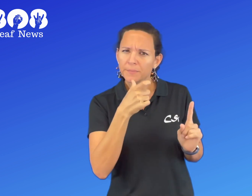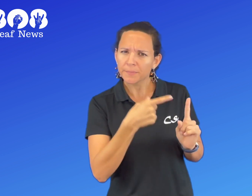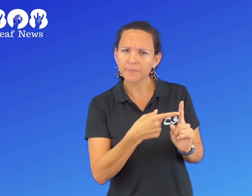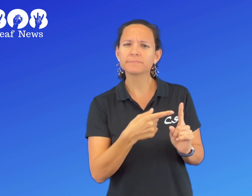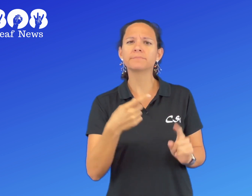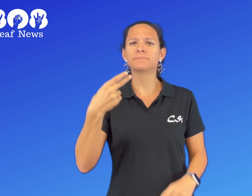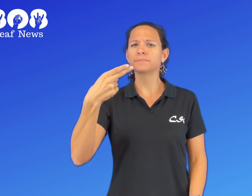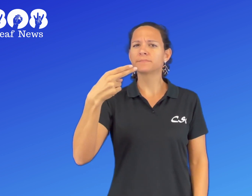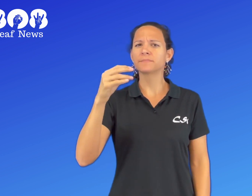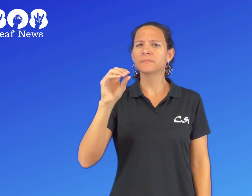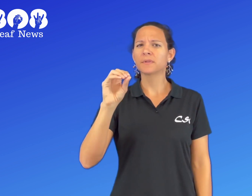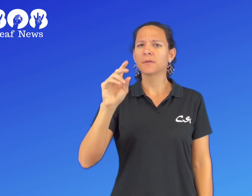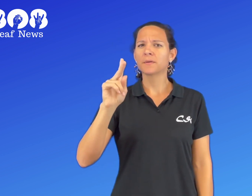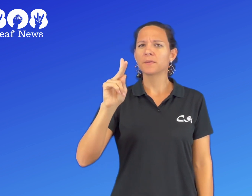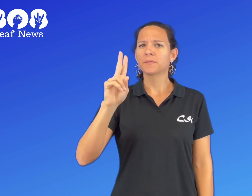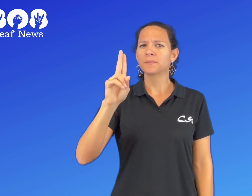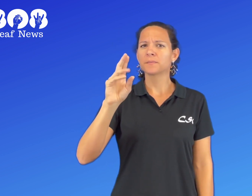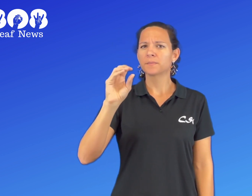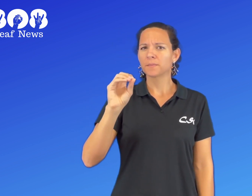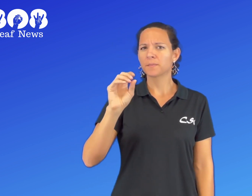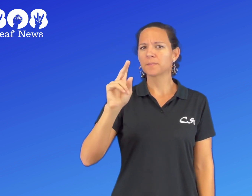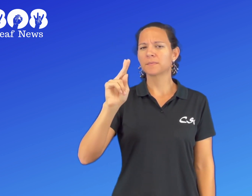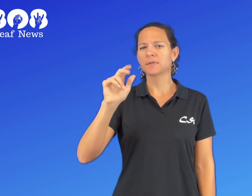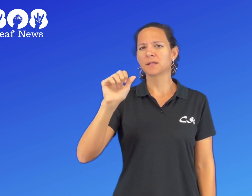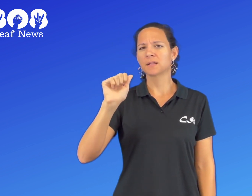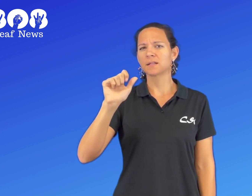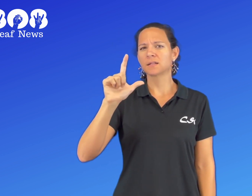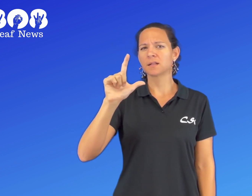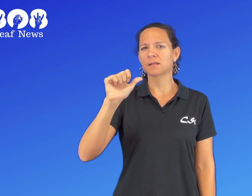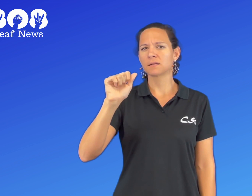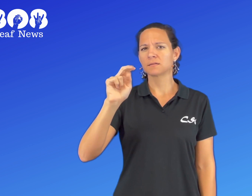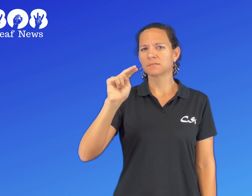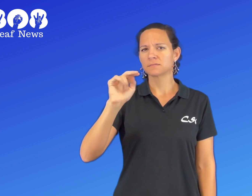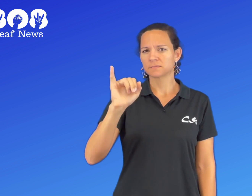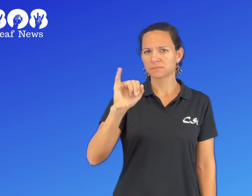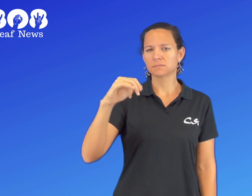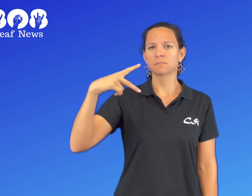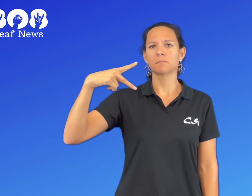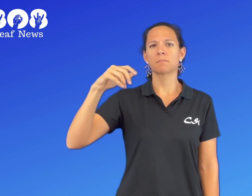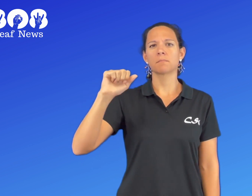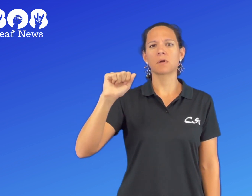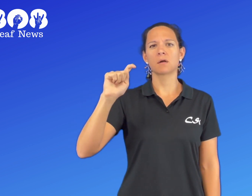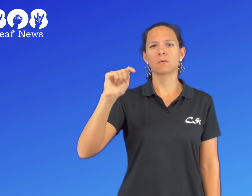at Iolani Palace. The suspect's name is Hoku'o Kalani